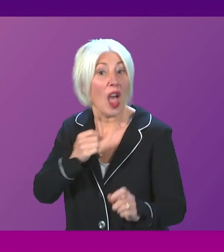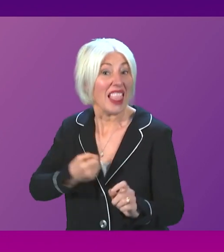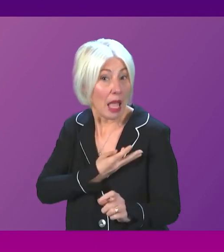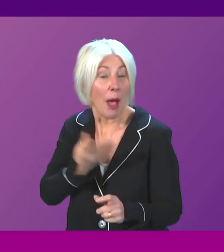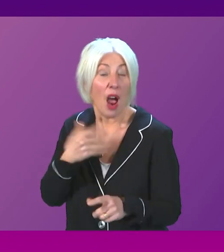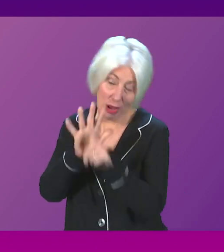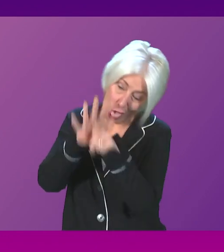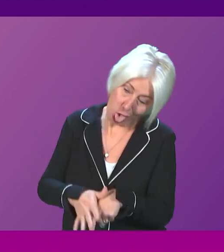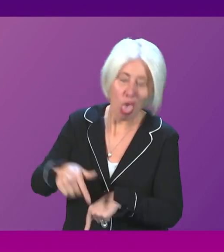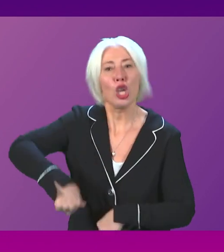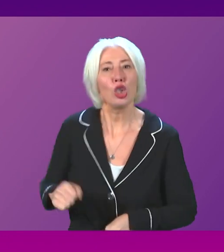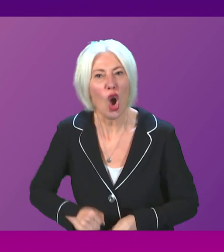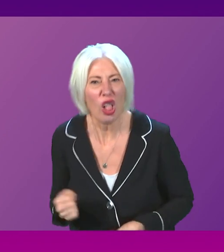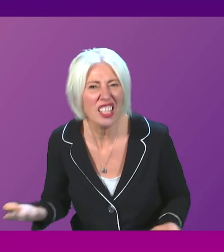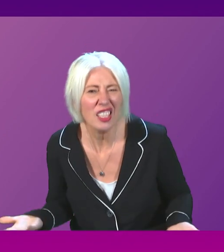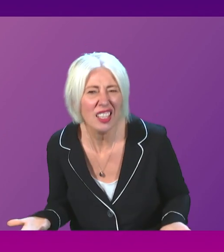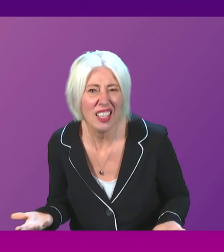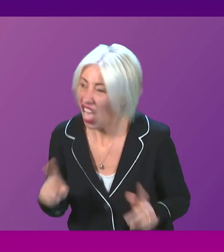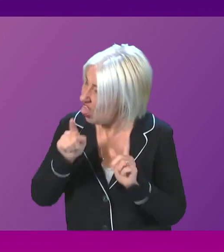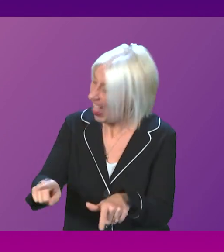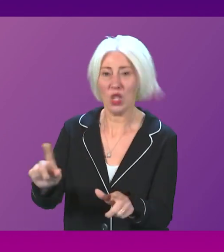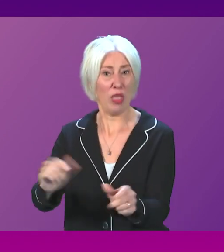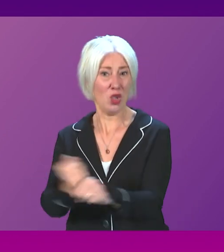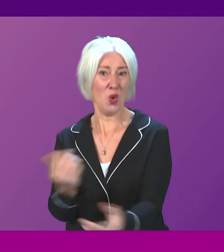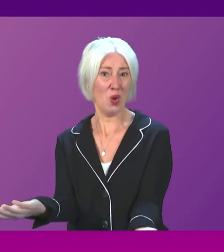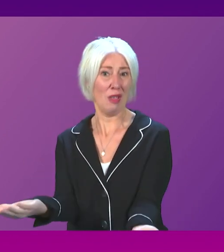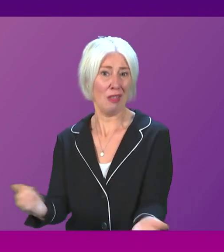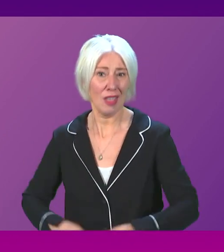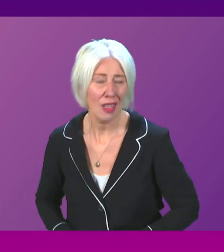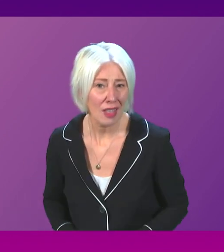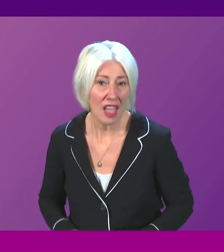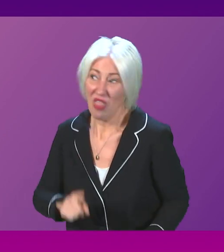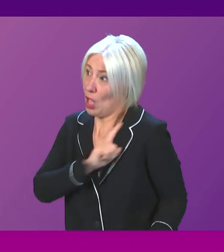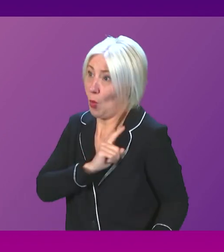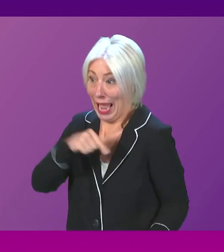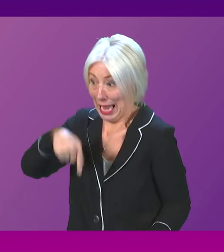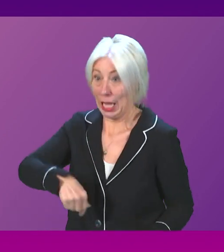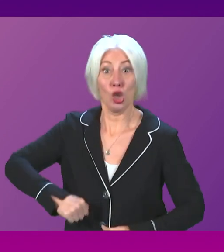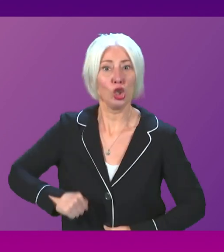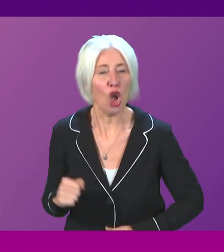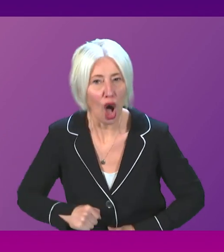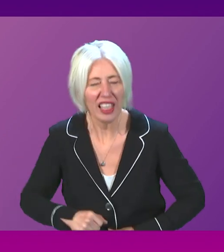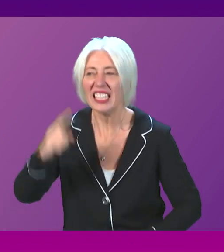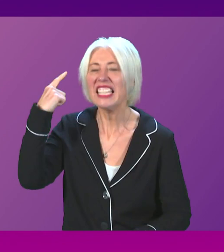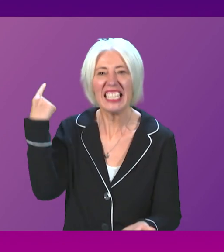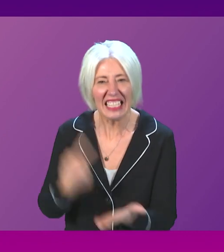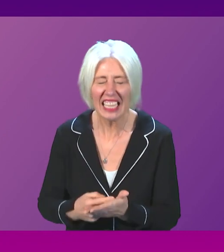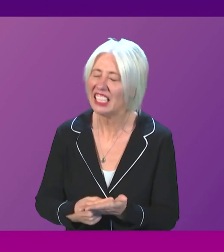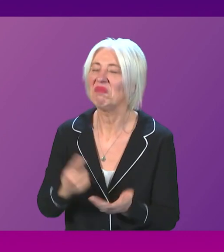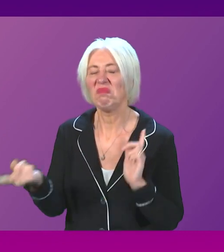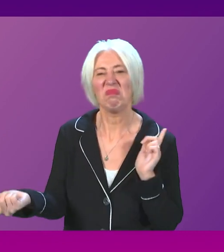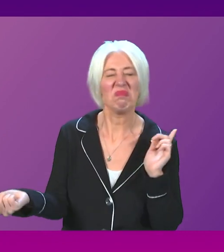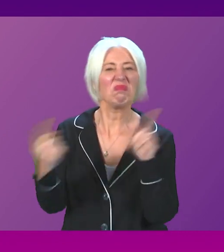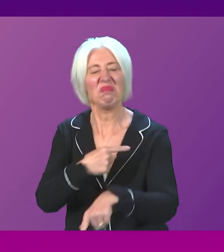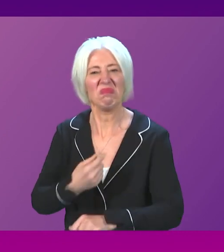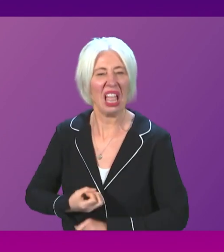Scotland. That is all they seem able to do. And that's why Scotland decided to get its own back in Labour